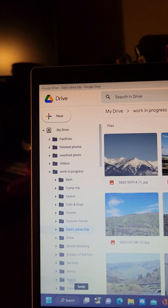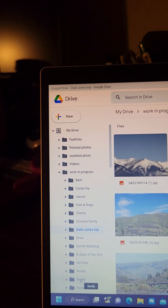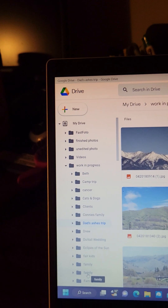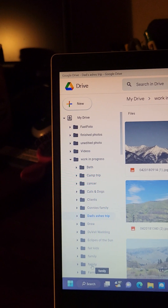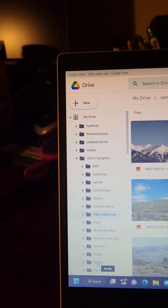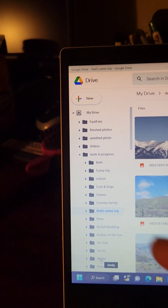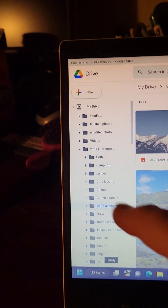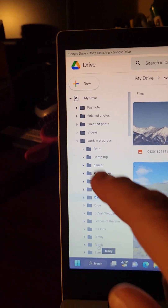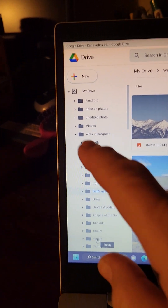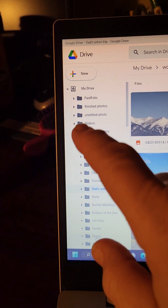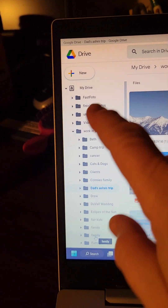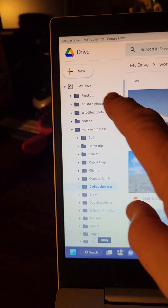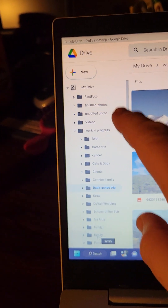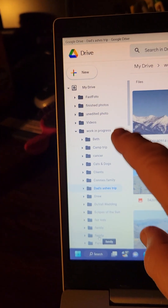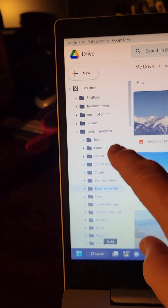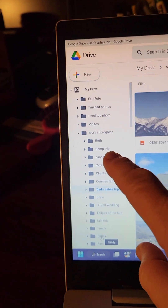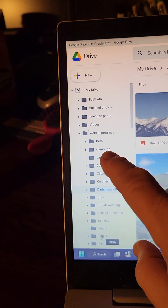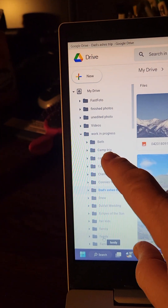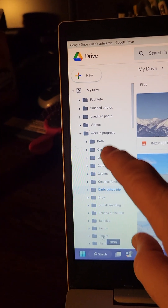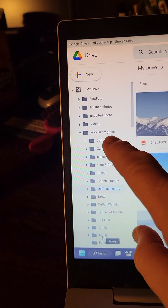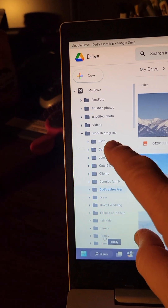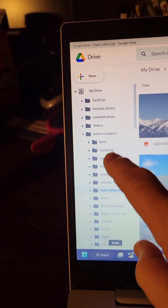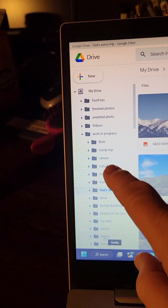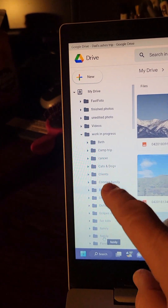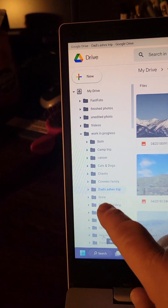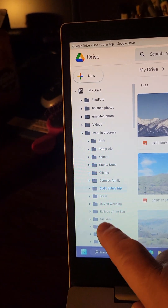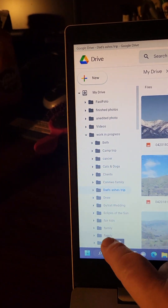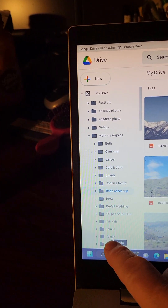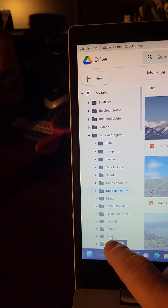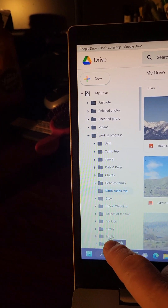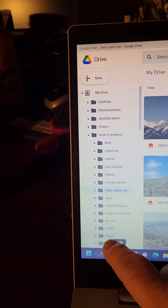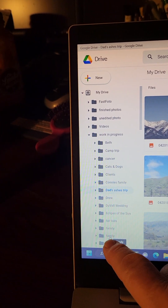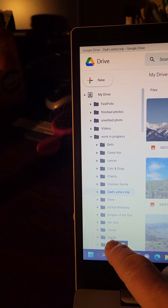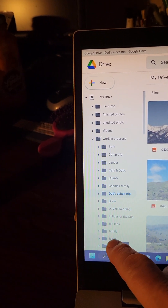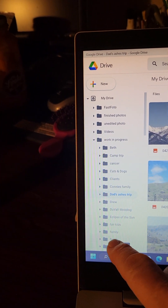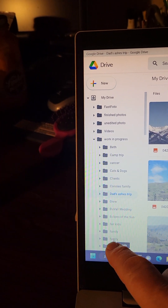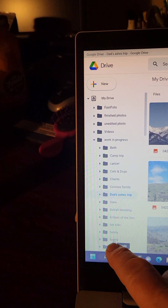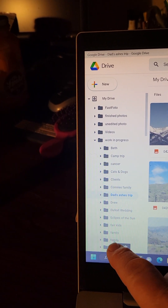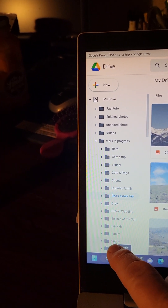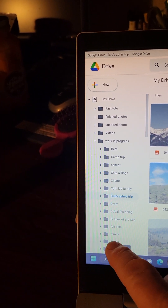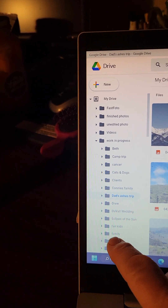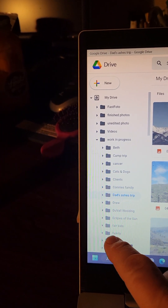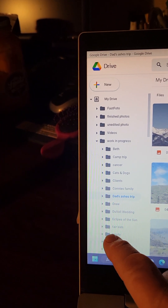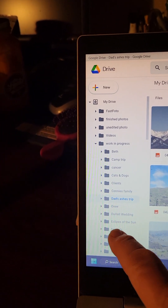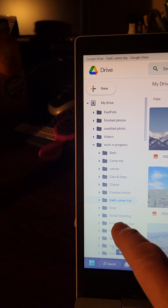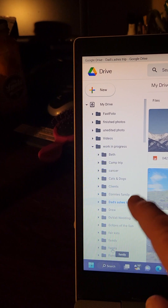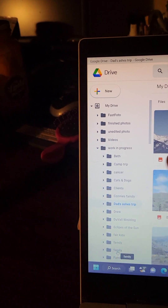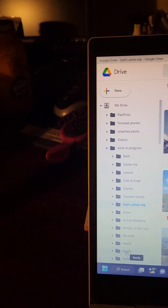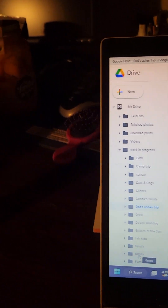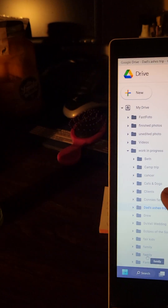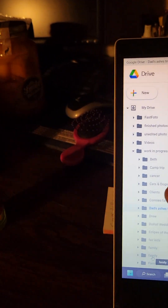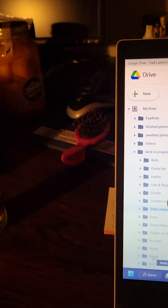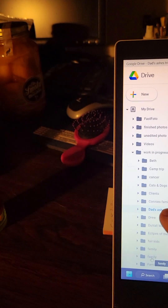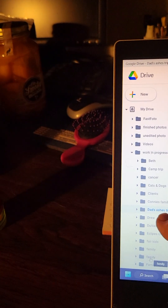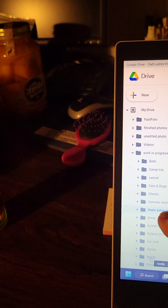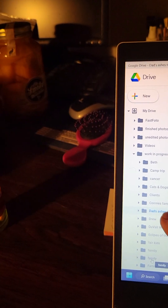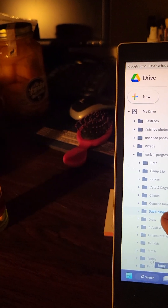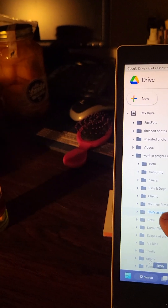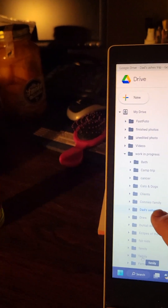So here are just a few of the 40 folders that I've got organized and I'm only up to